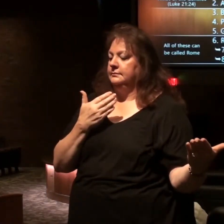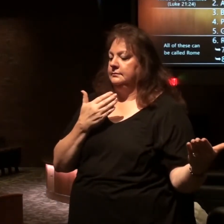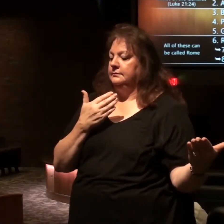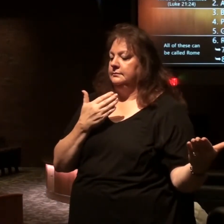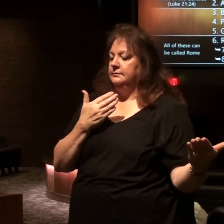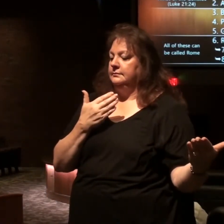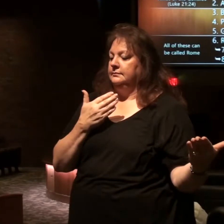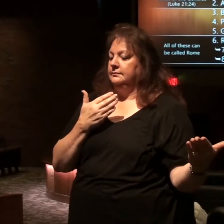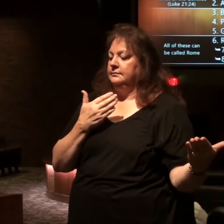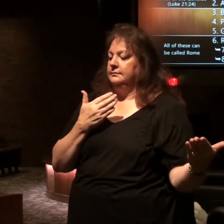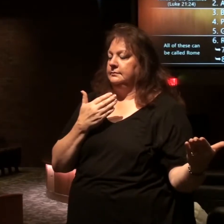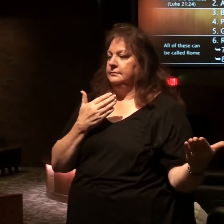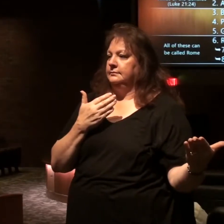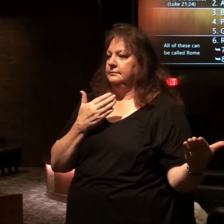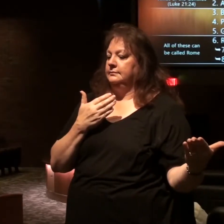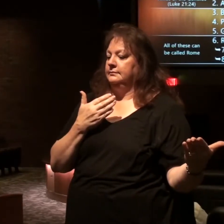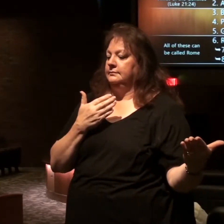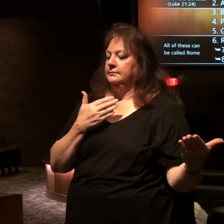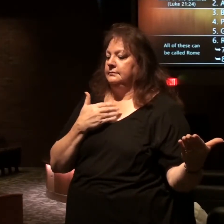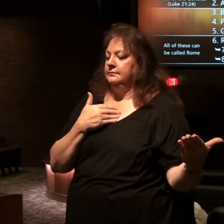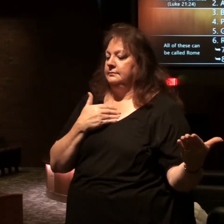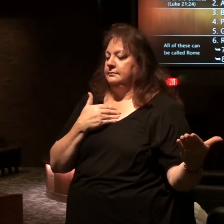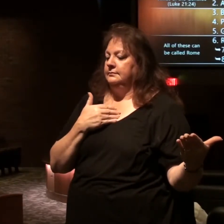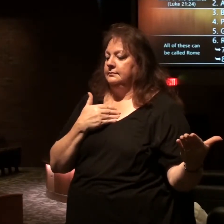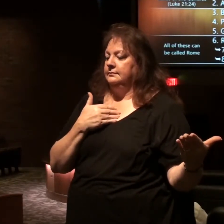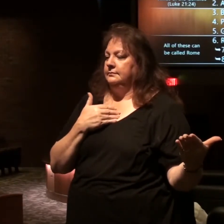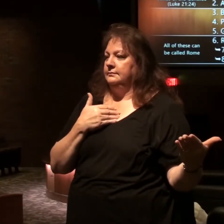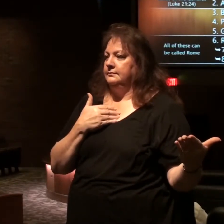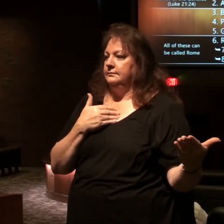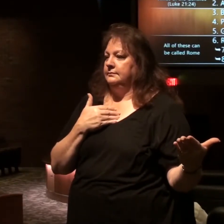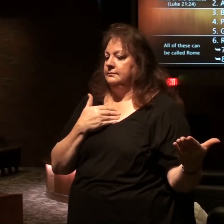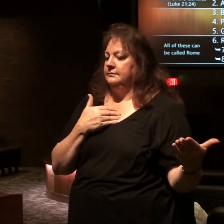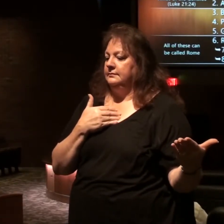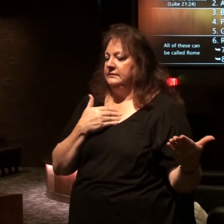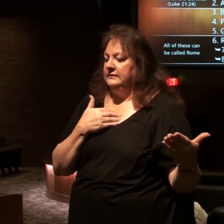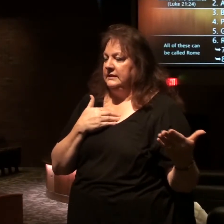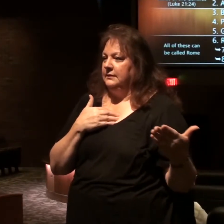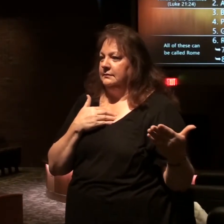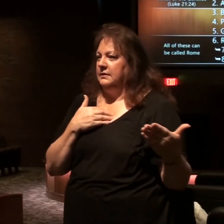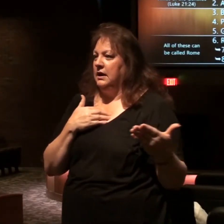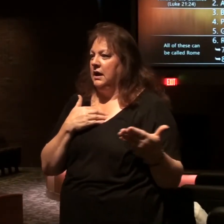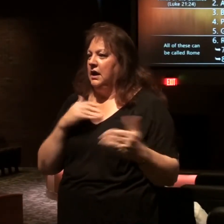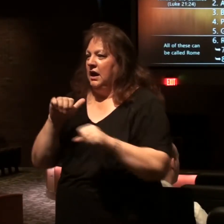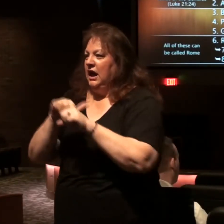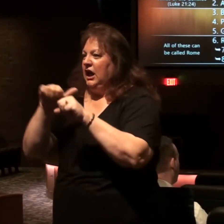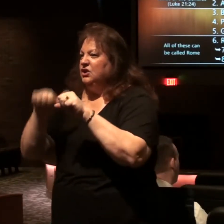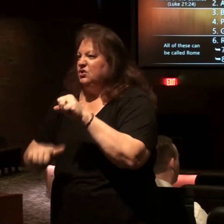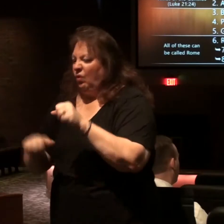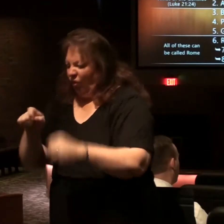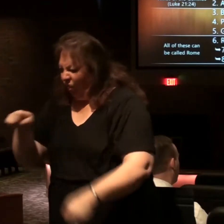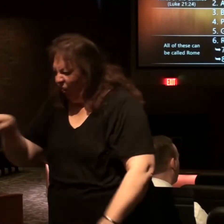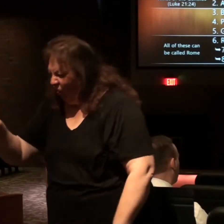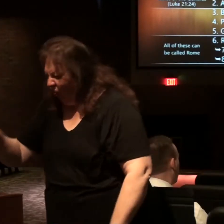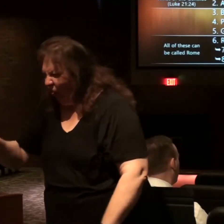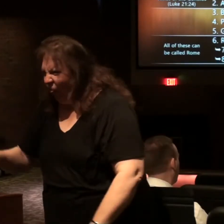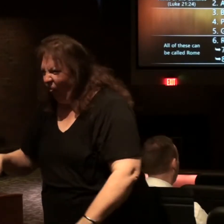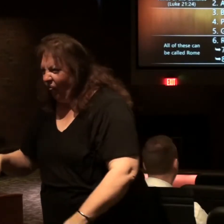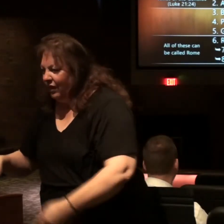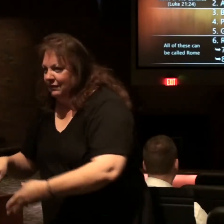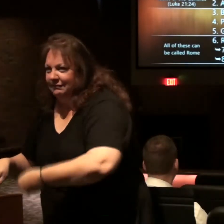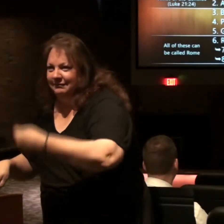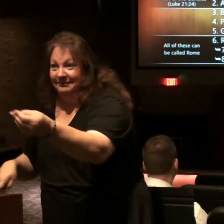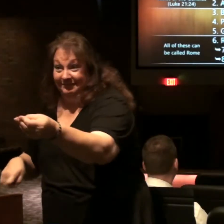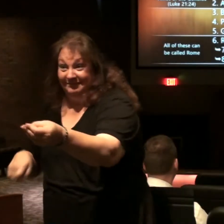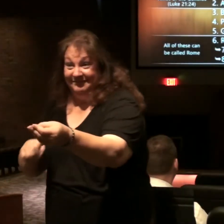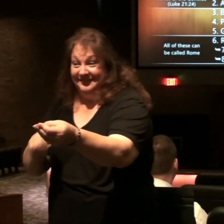I scratch these out in hieroglyphics Jeff takes them make sure